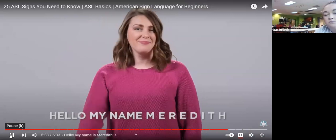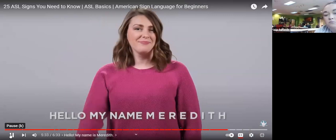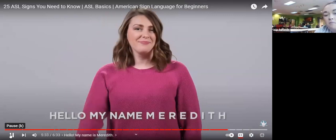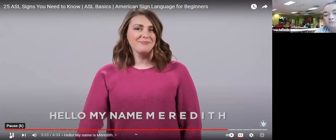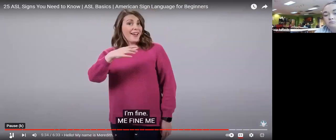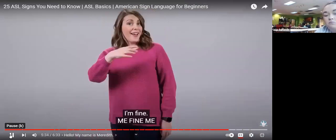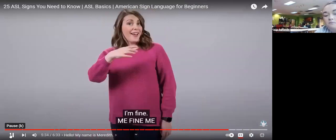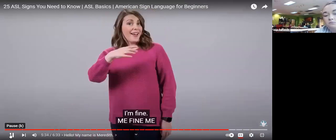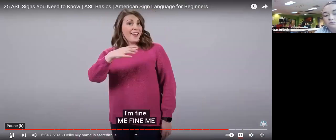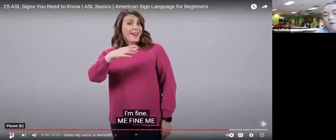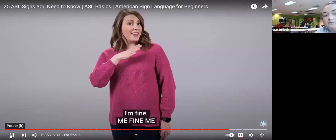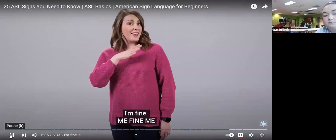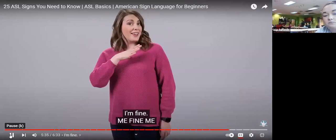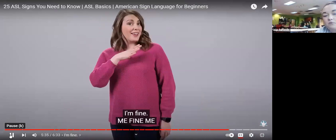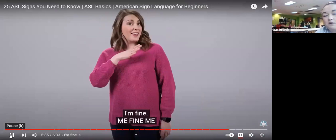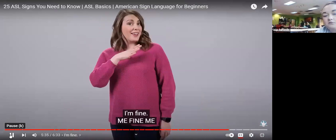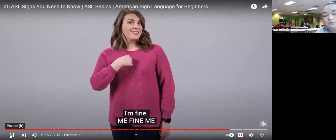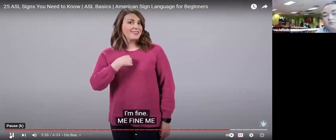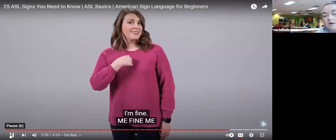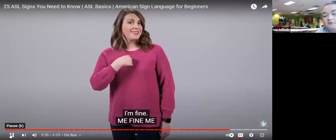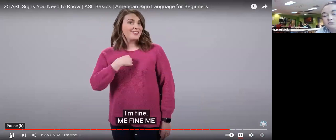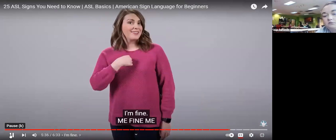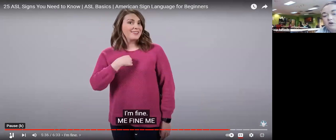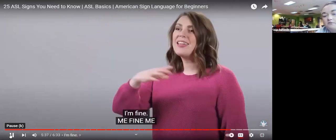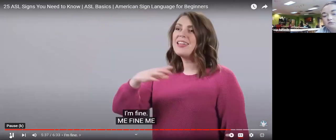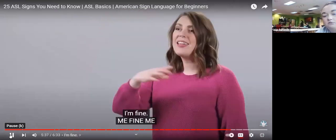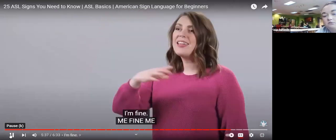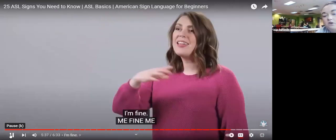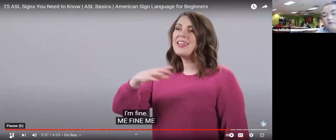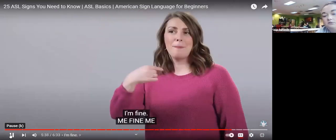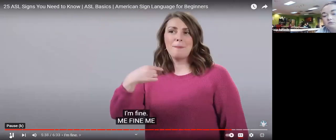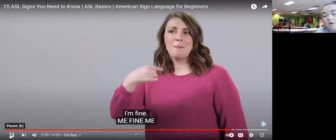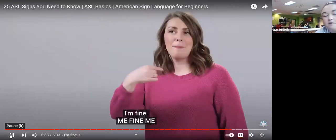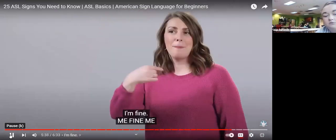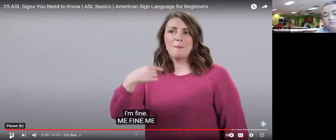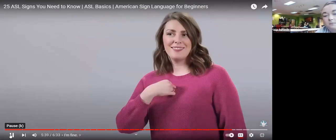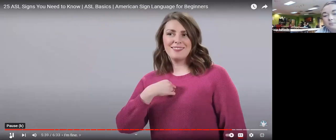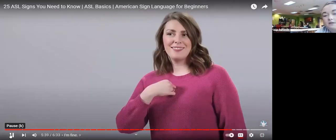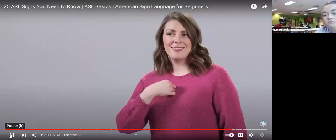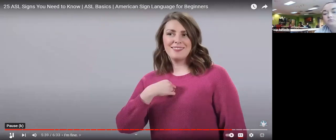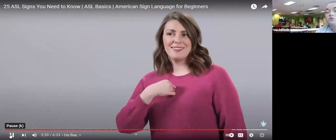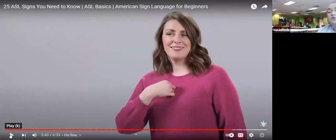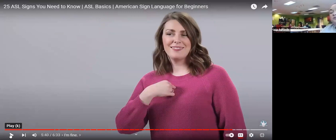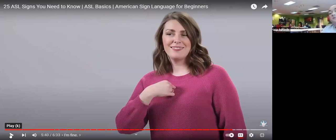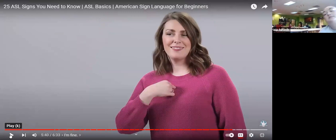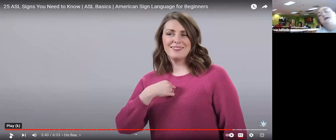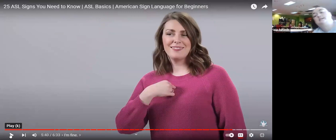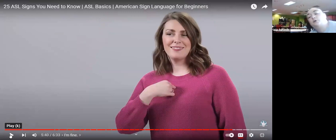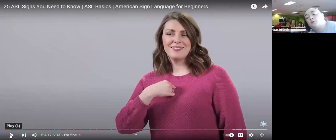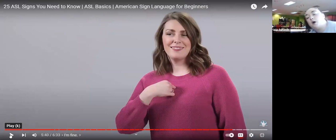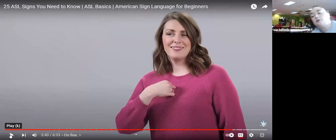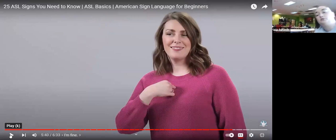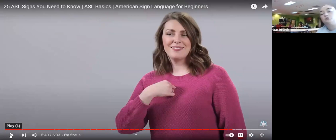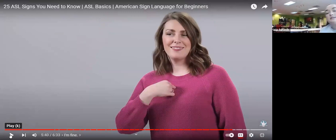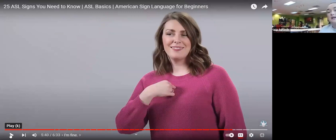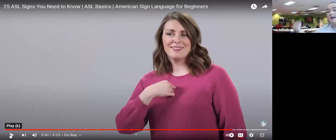i'm fine me fine me so if somebody was to